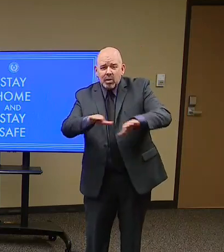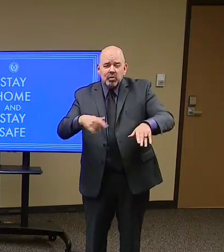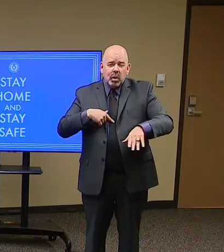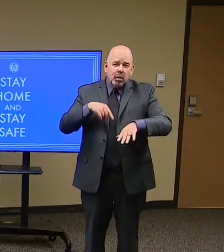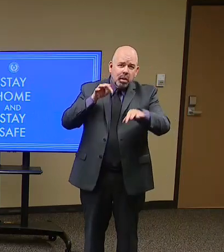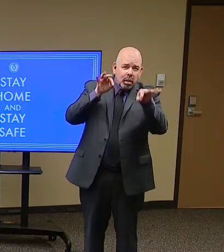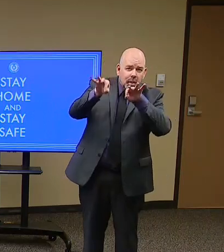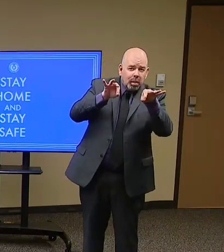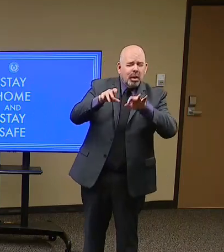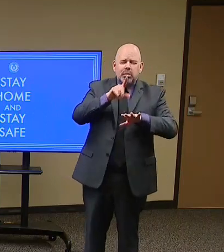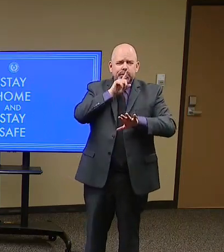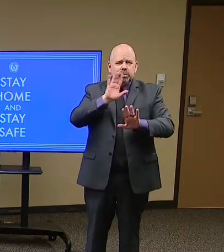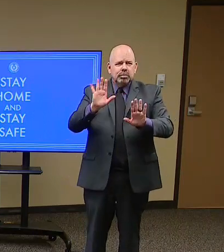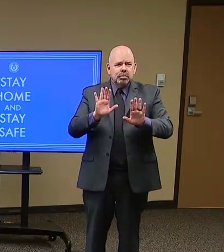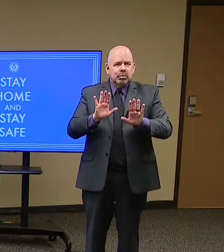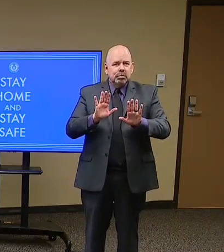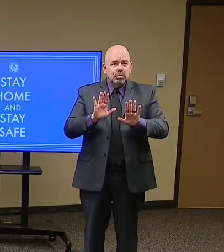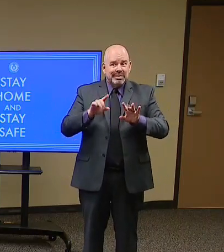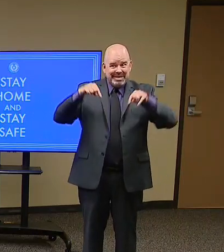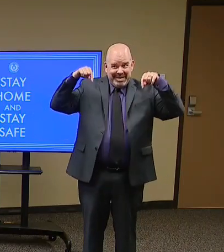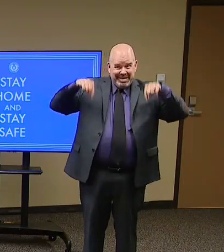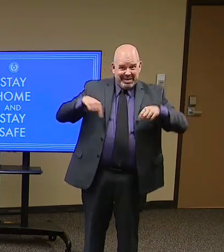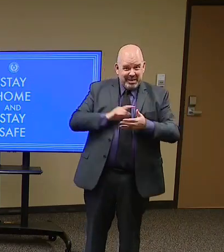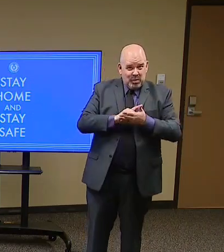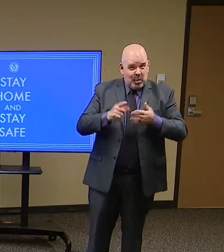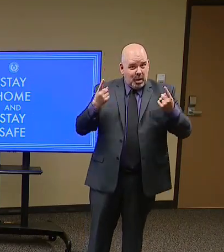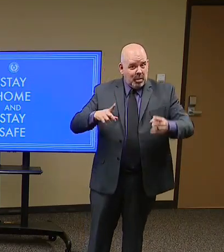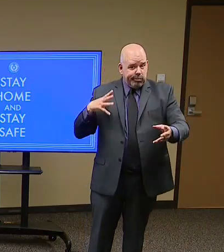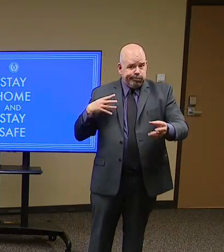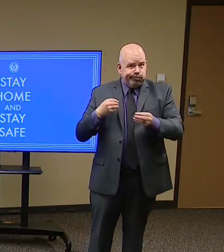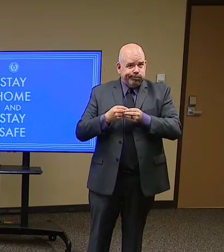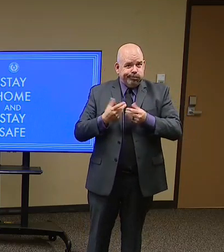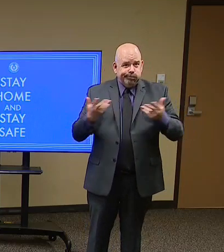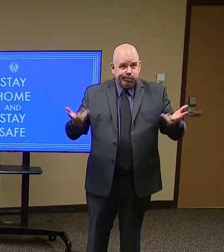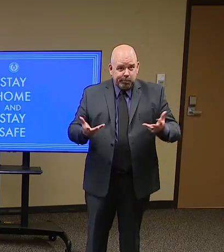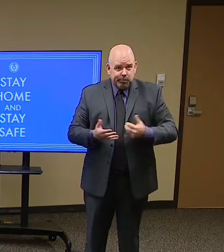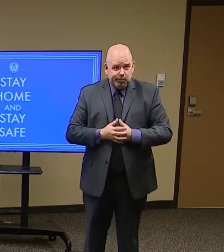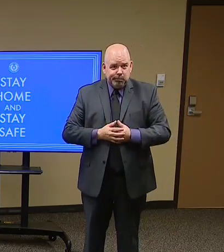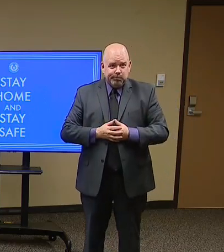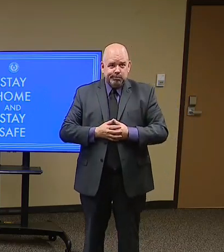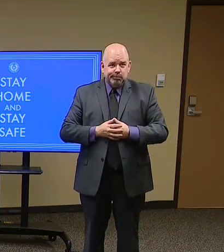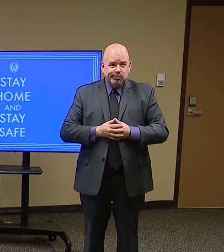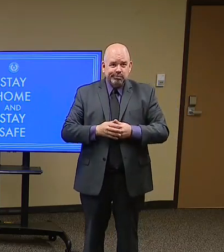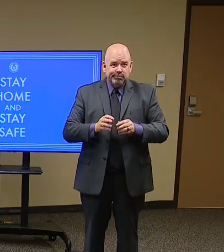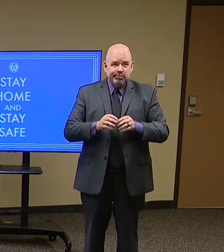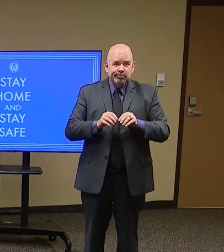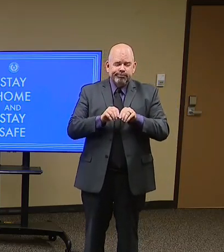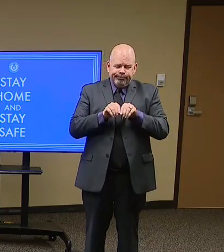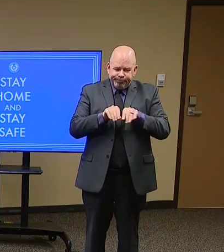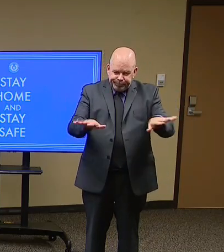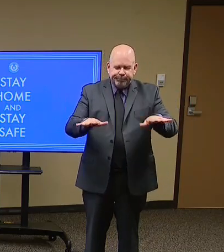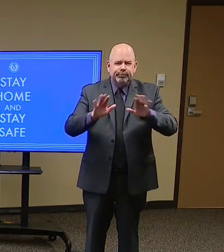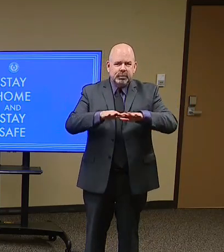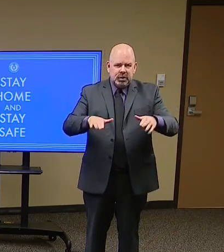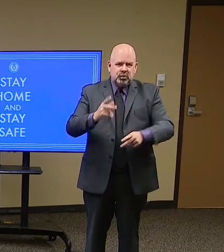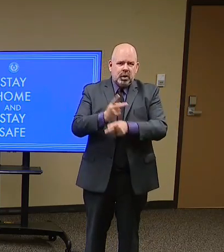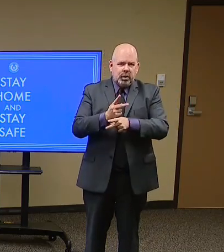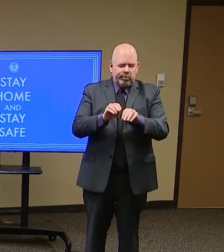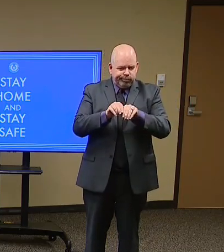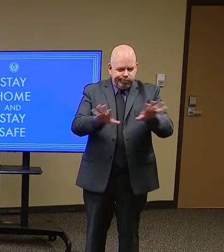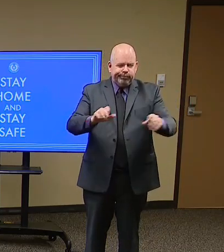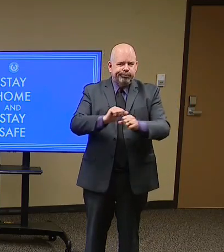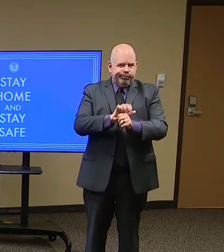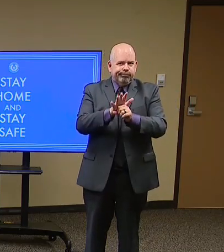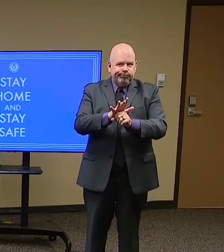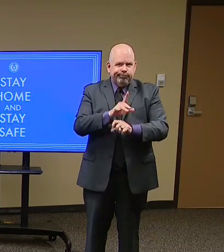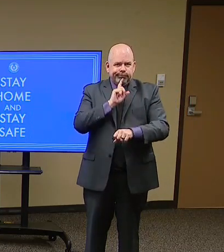week in COVID spread at child care facilities. The state yesterday removed the